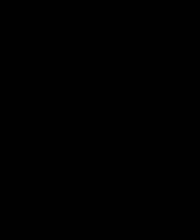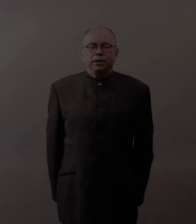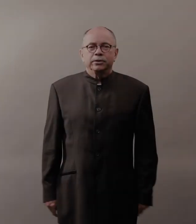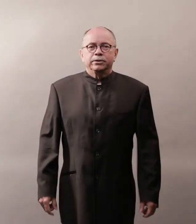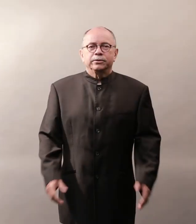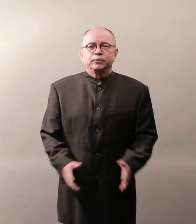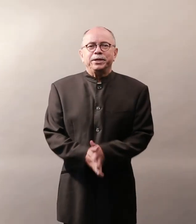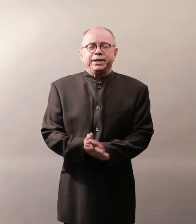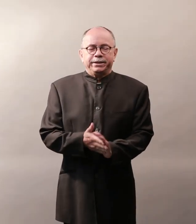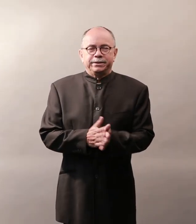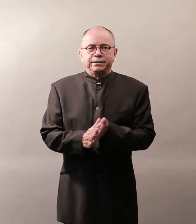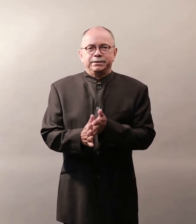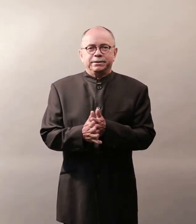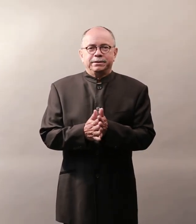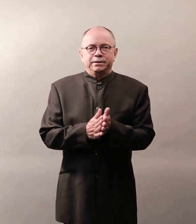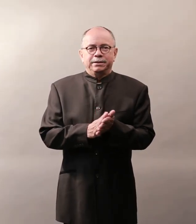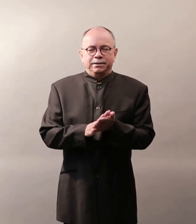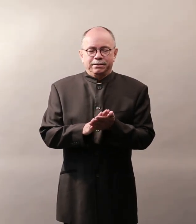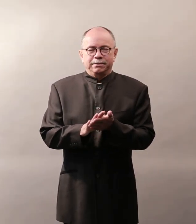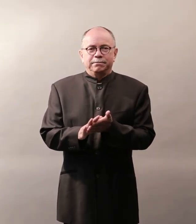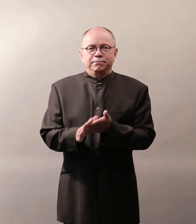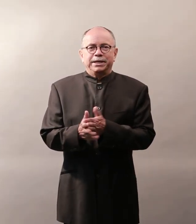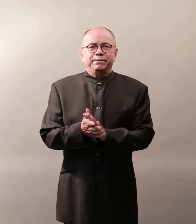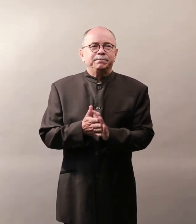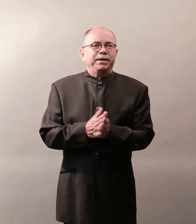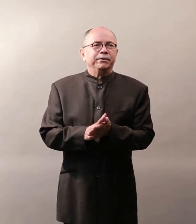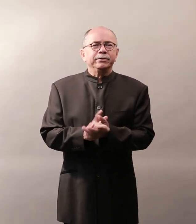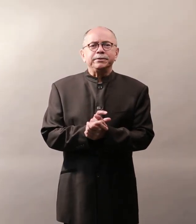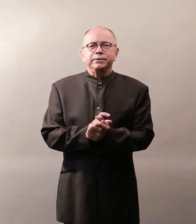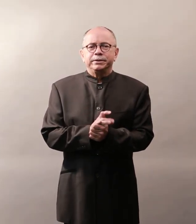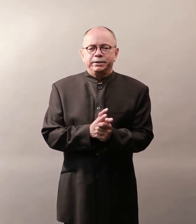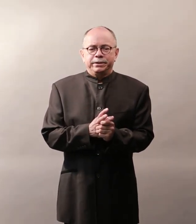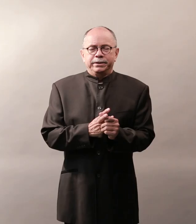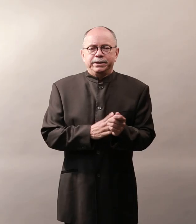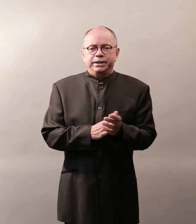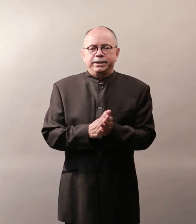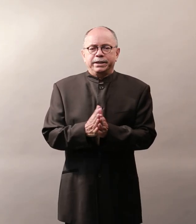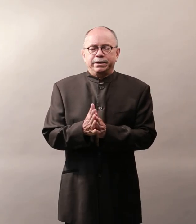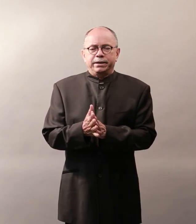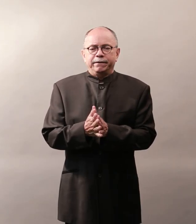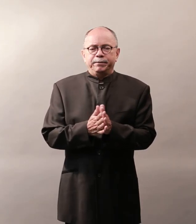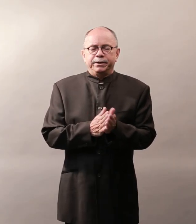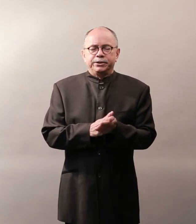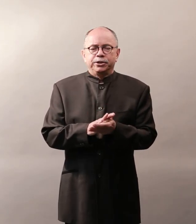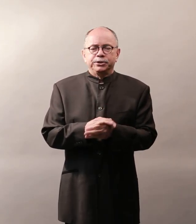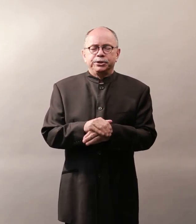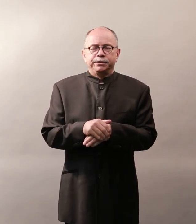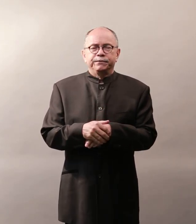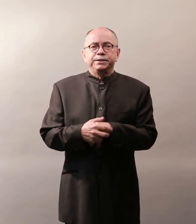Greetings! My name is Pedro and I've been at Chongqing University